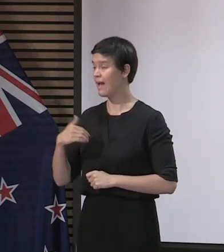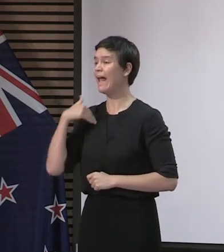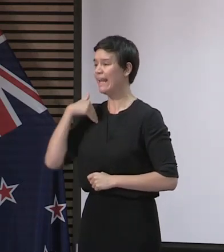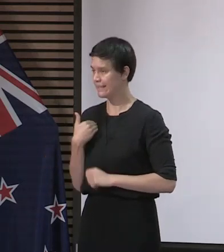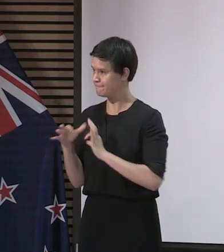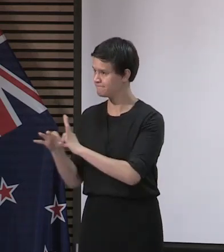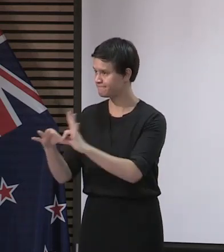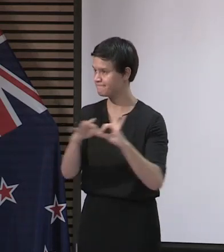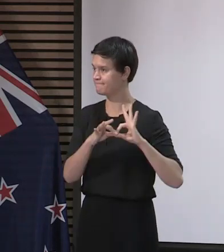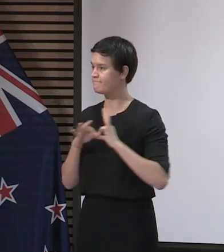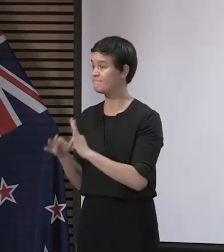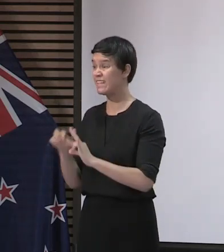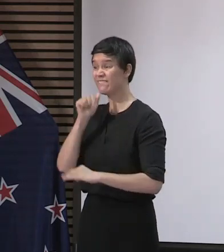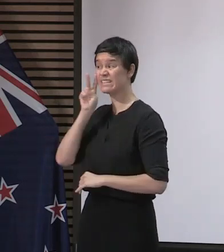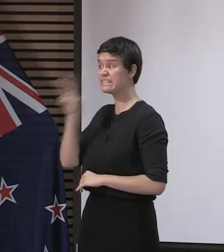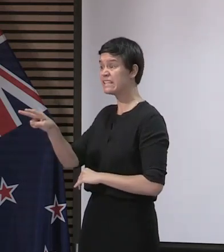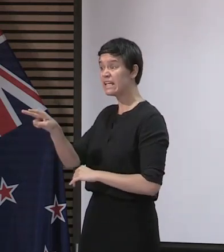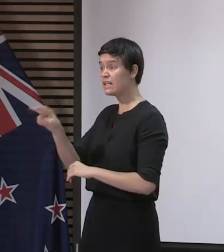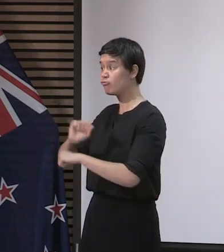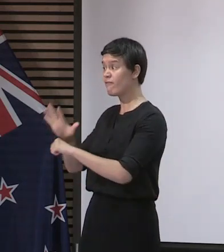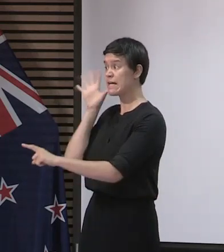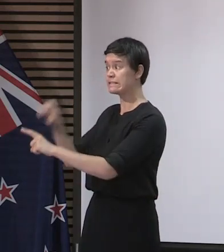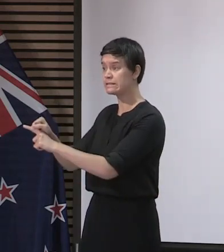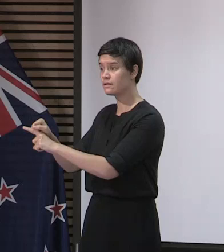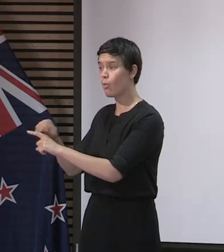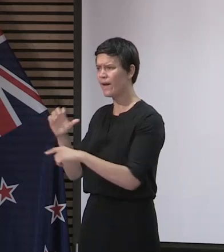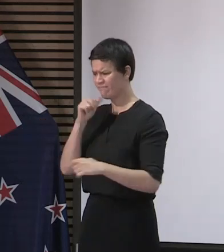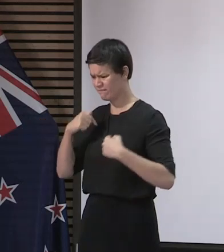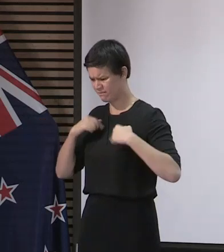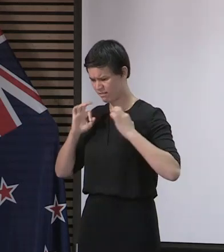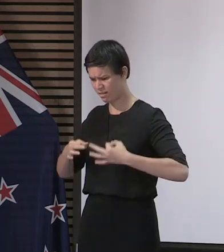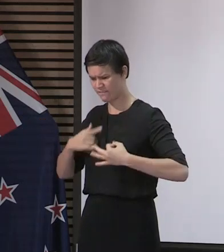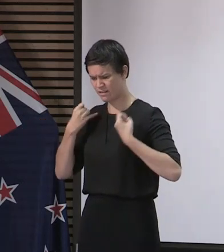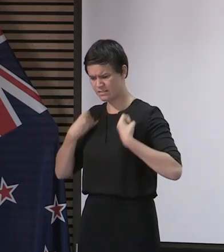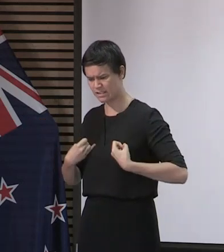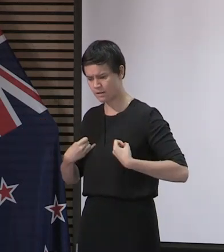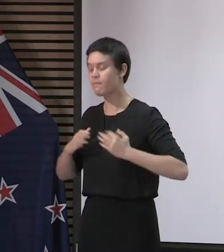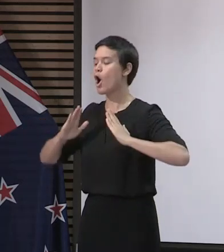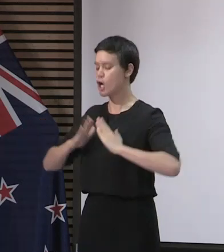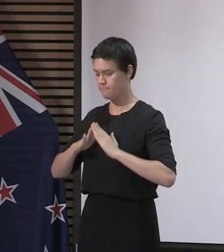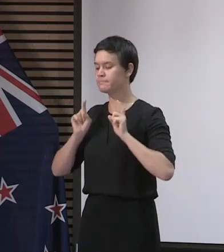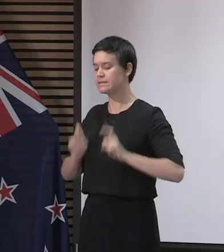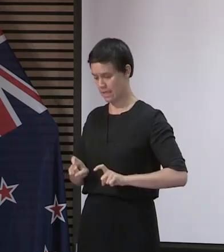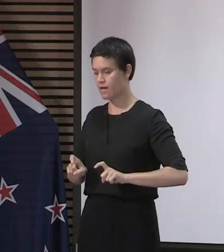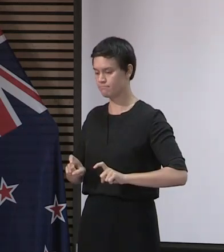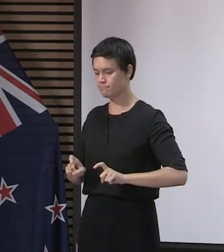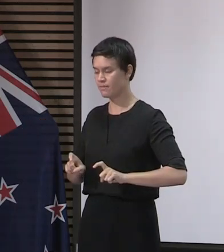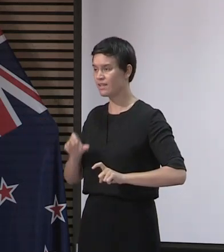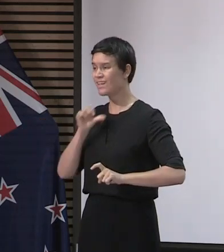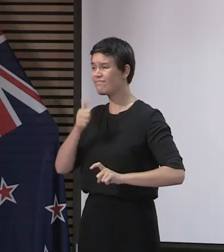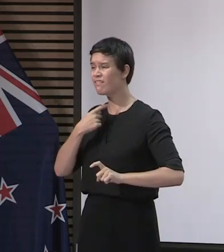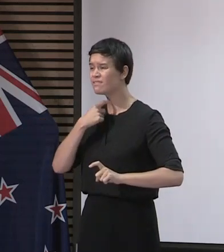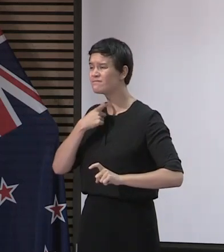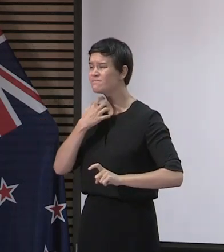eliminating the virus at level three. If you are unwell, stay home. If you have a runny nose, a sore throat, a cough,